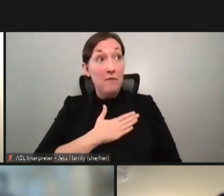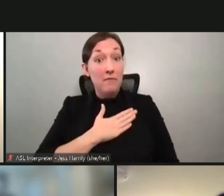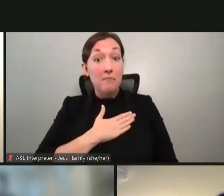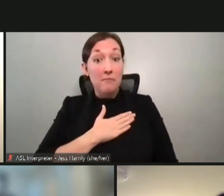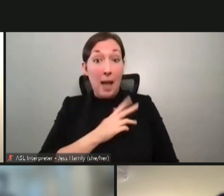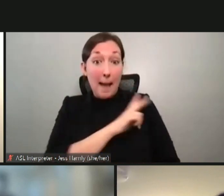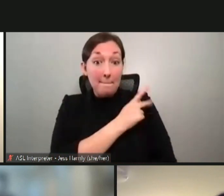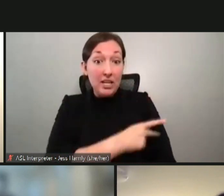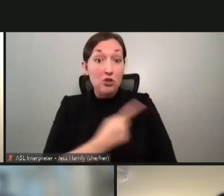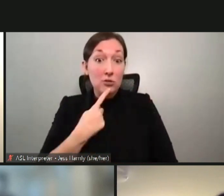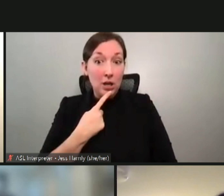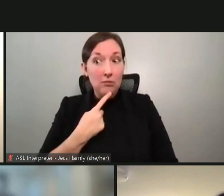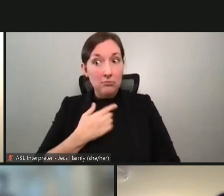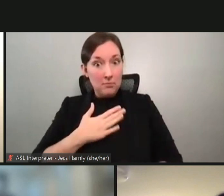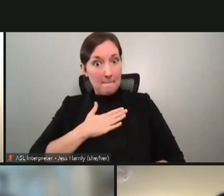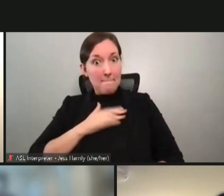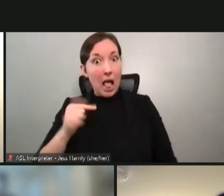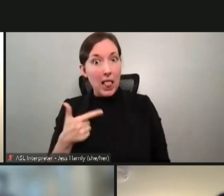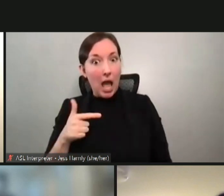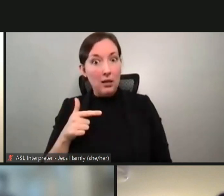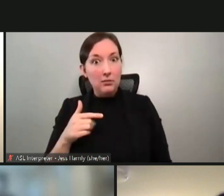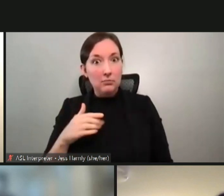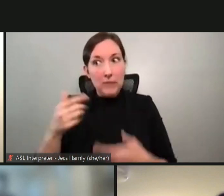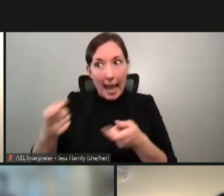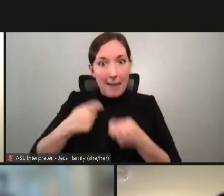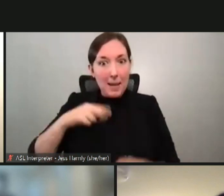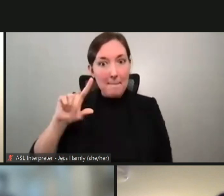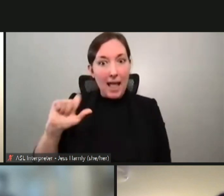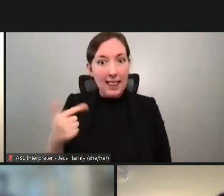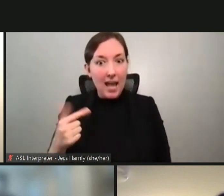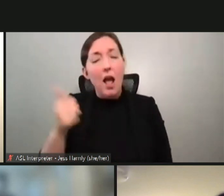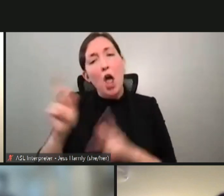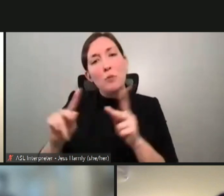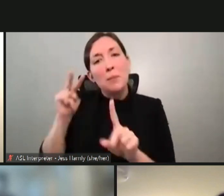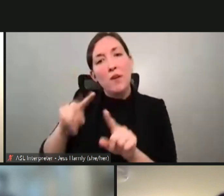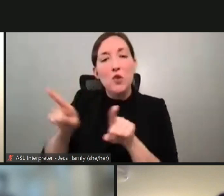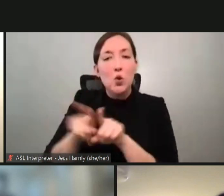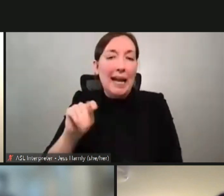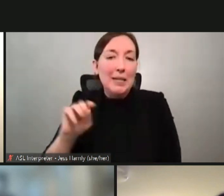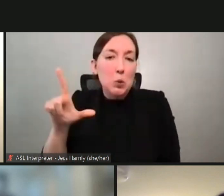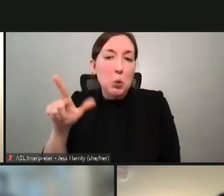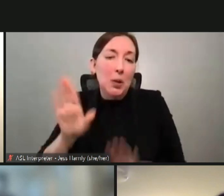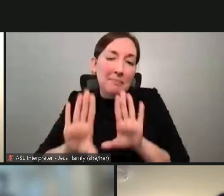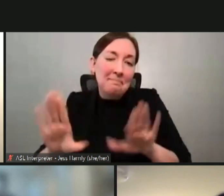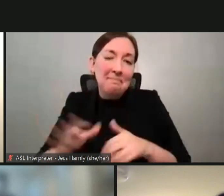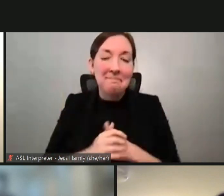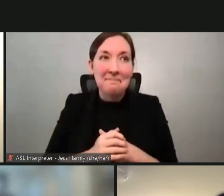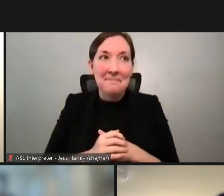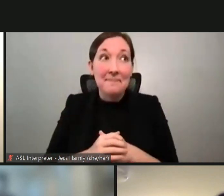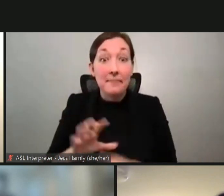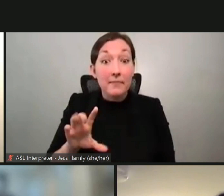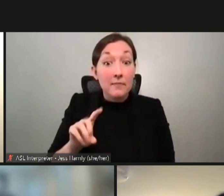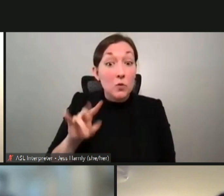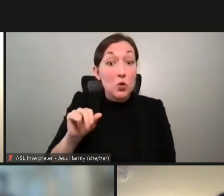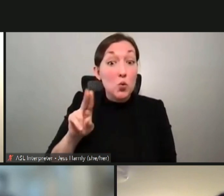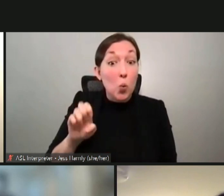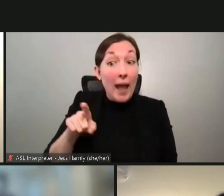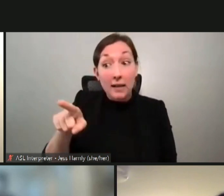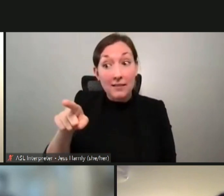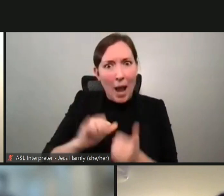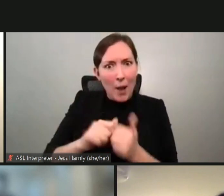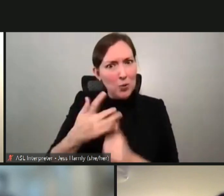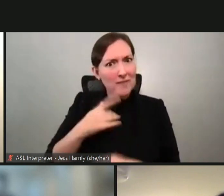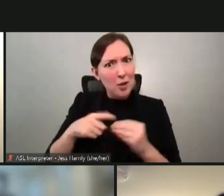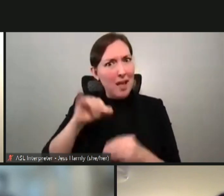Hey, hand me my leg dog. And some of them think of it as a tool. Dwayne, how do you feel about your prosthetics? Are they your legs? Are they your tools? And,